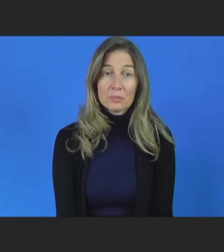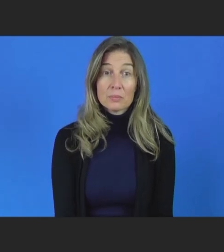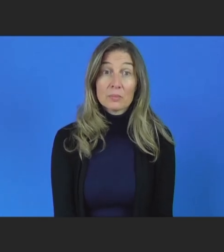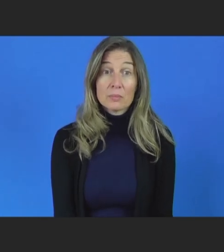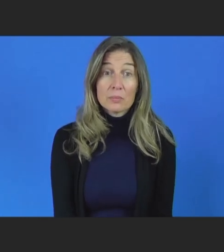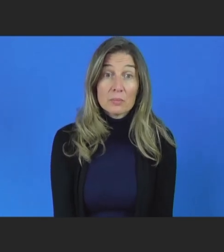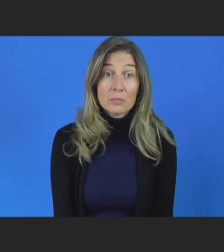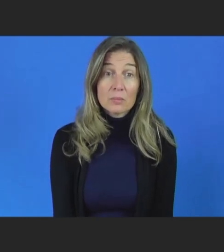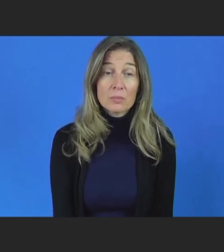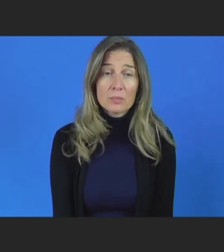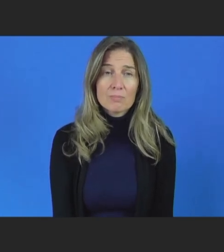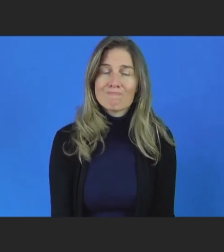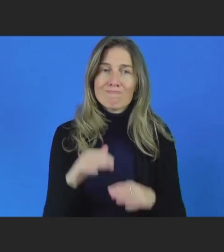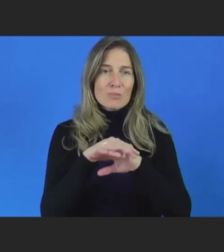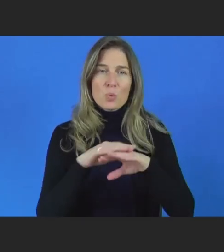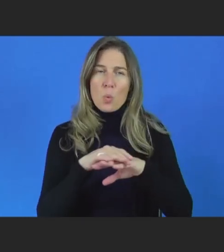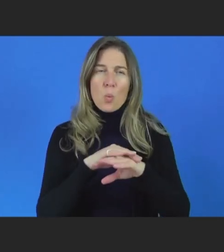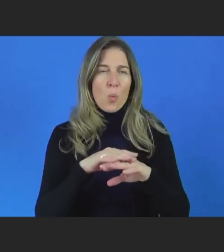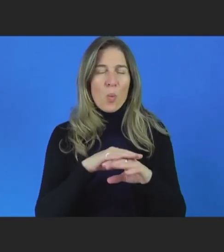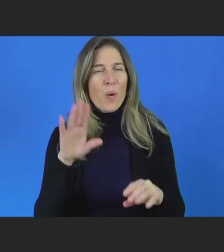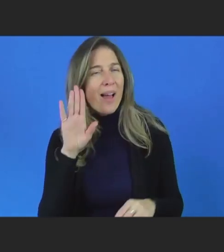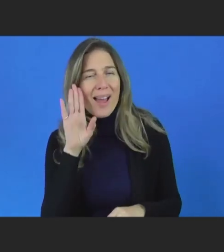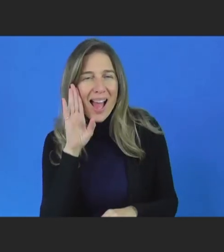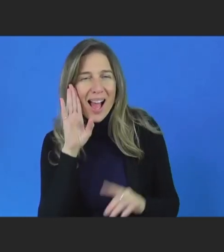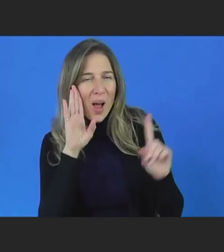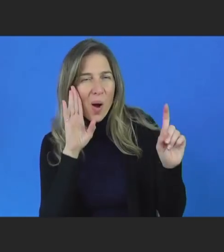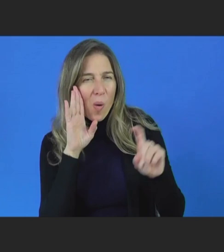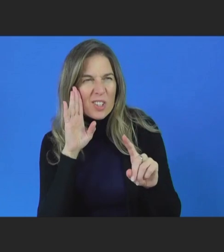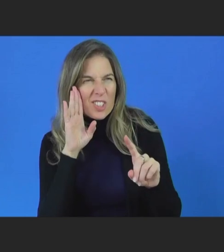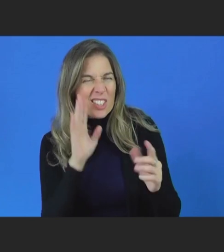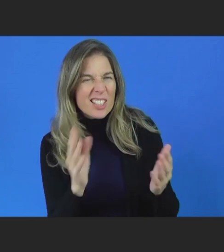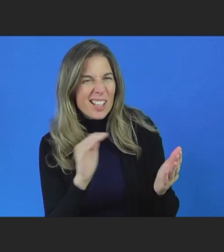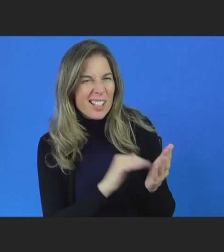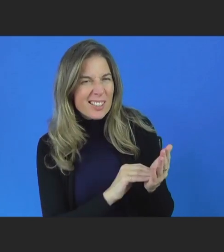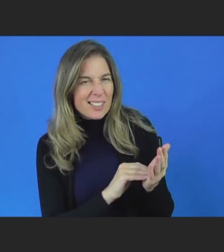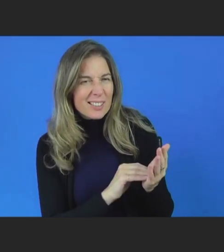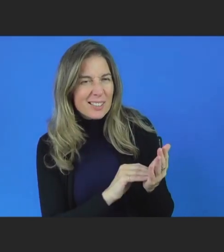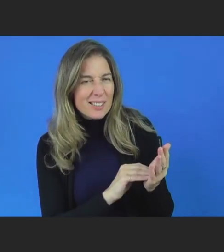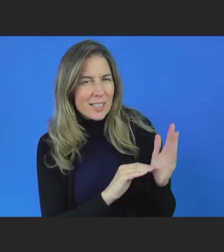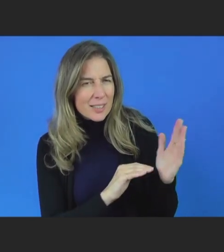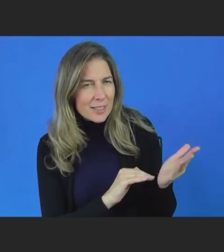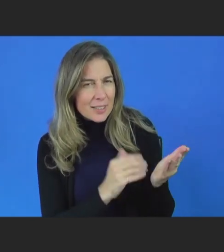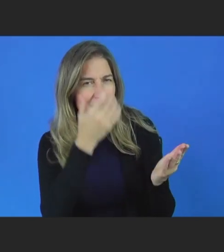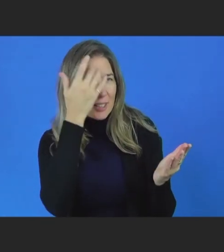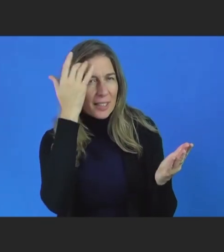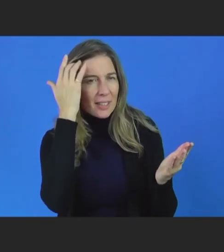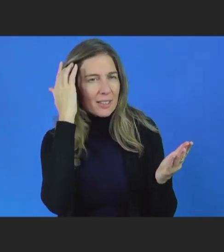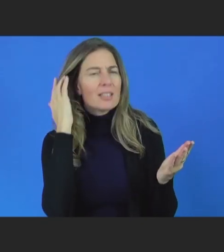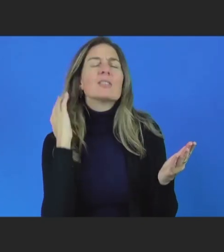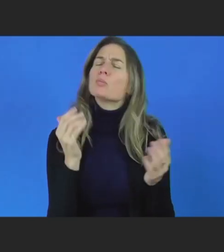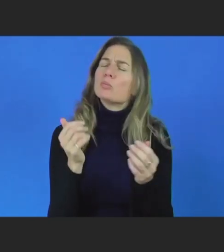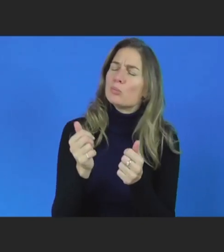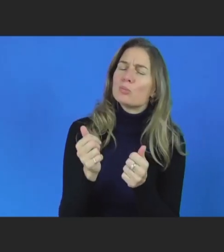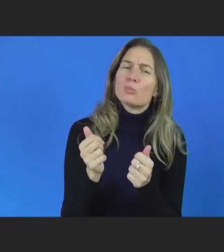faded. So can you repeat your question? Sure. My question to you was, during